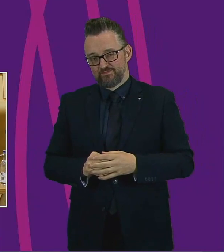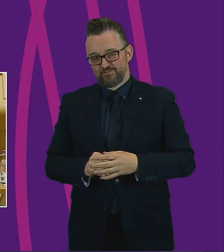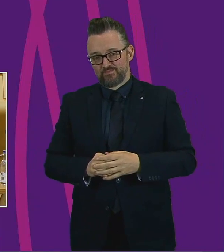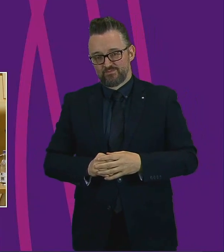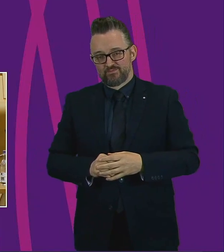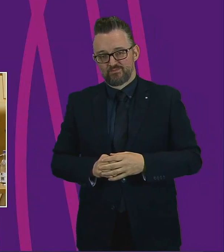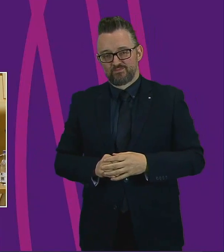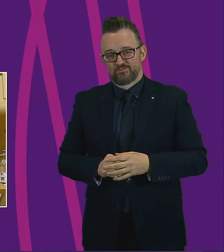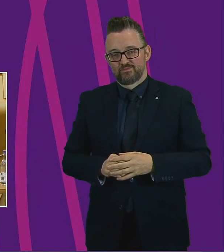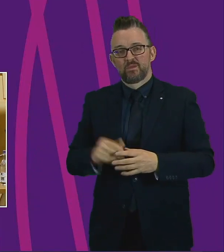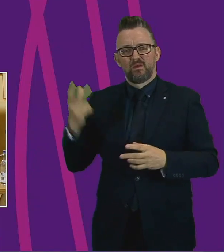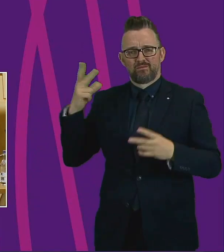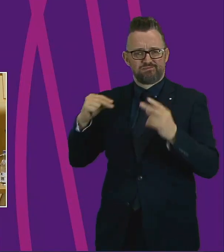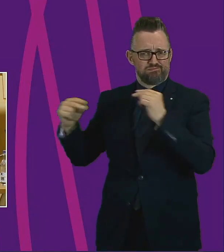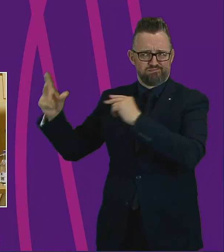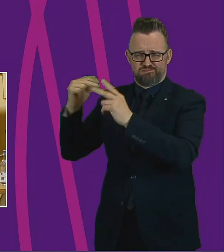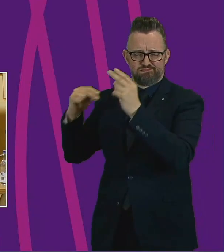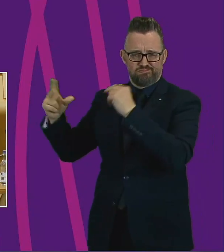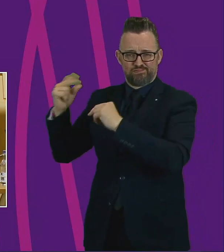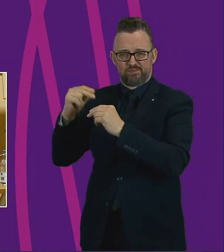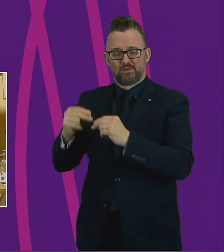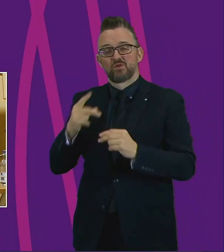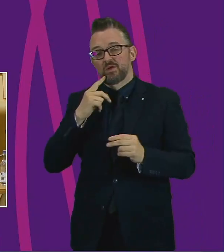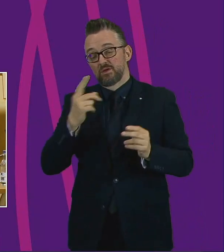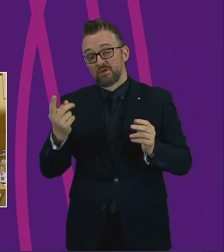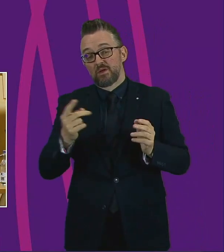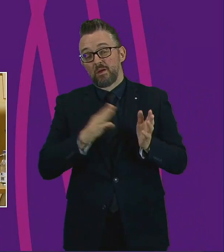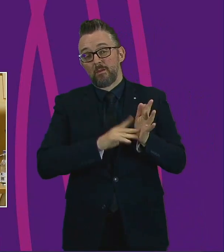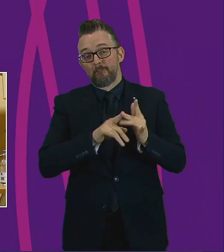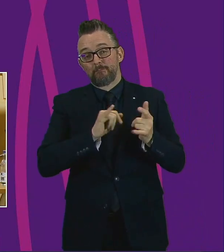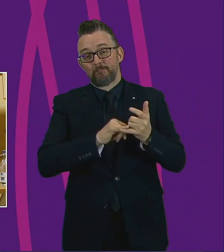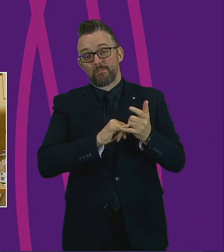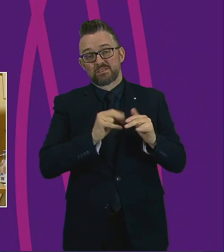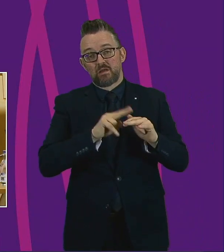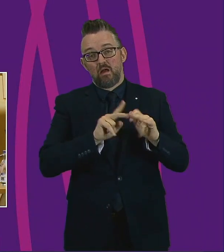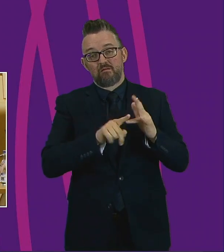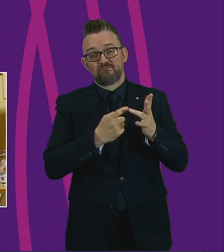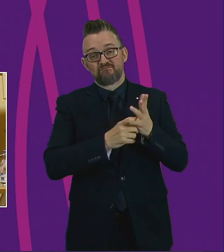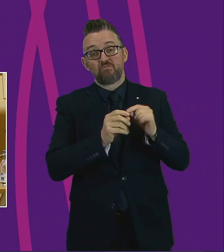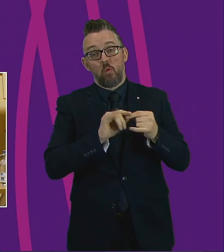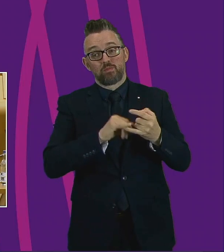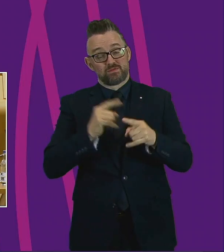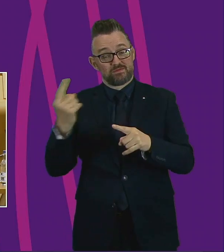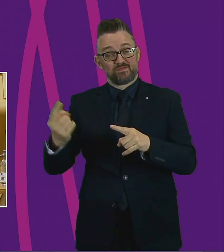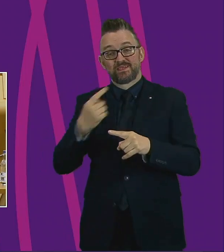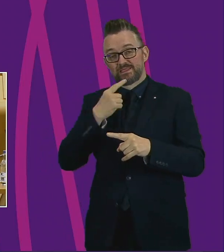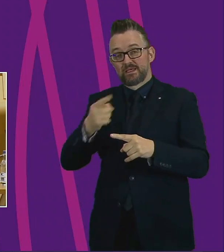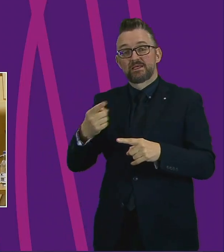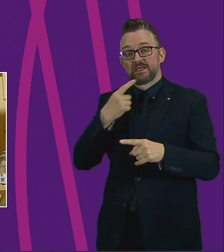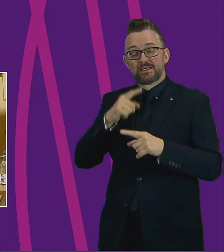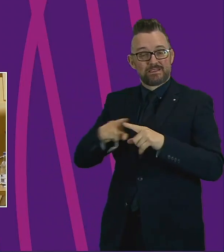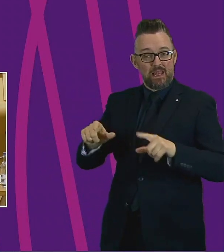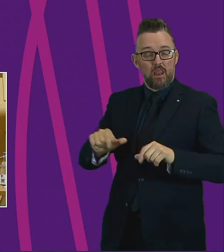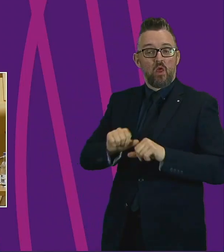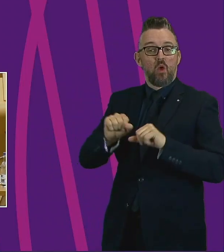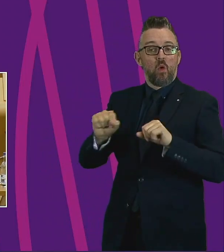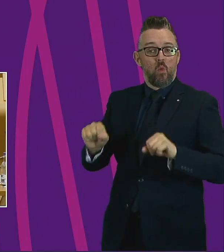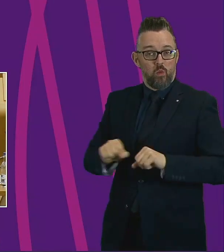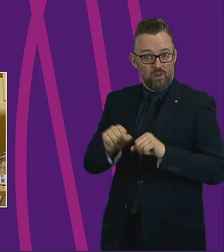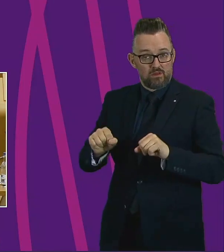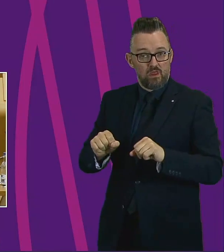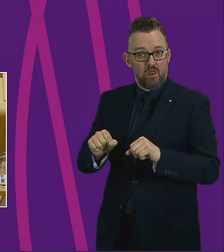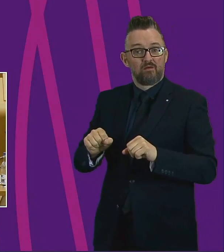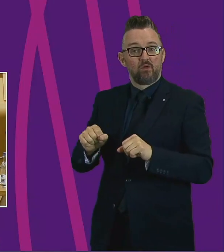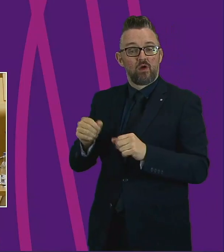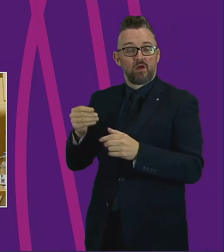Miss Forbes said last week she's still waiting for the consequentials